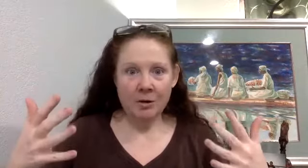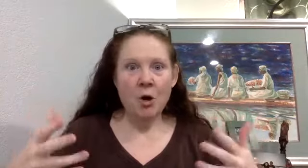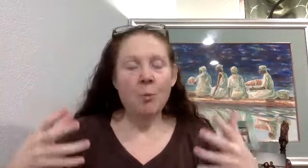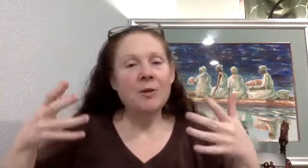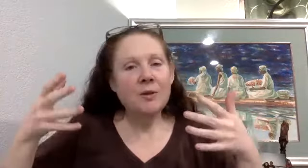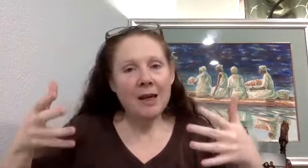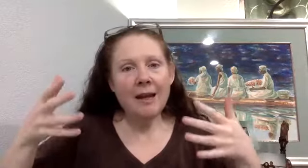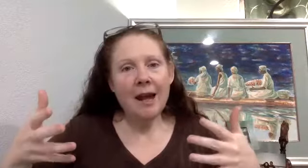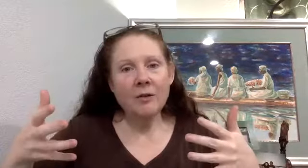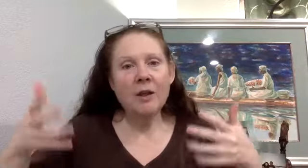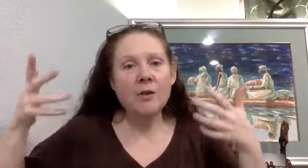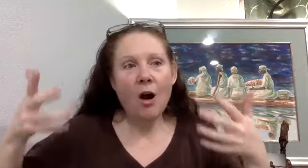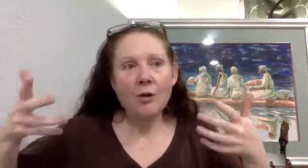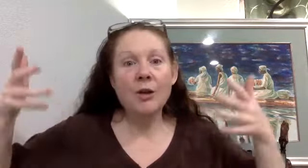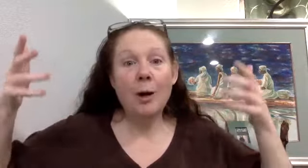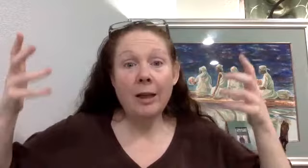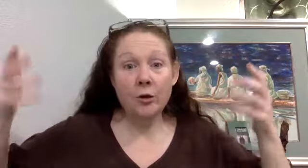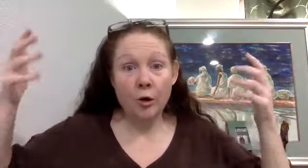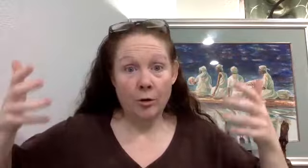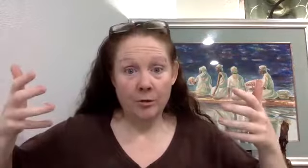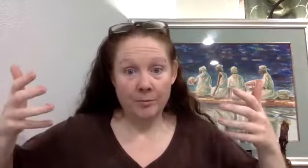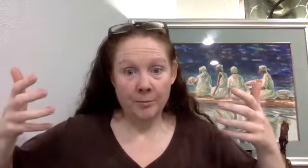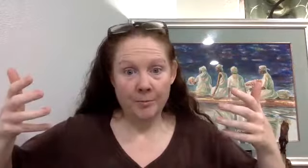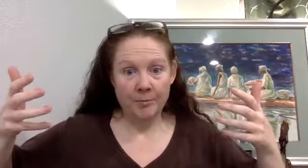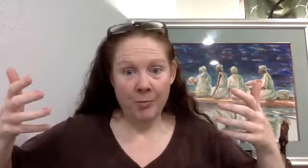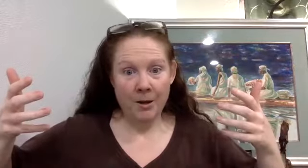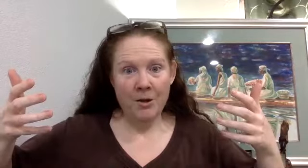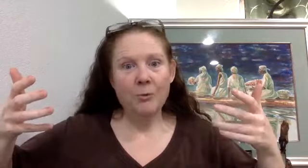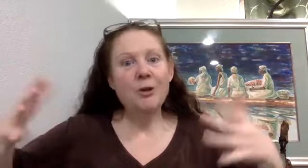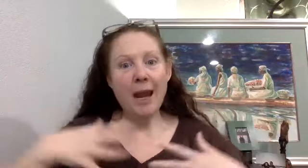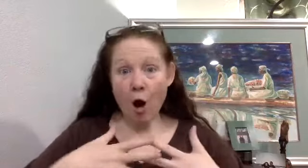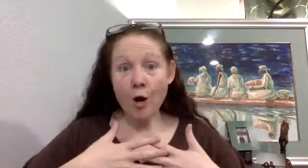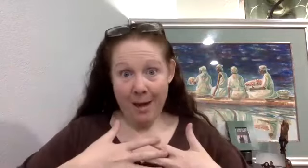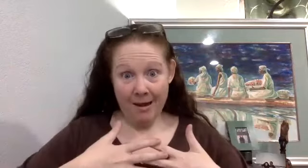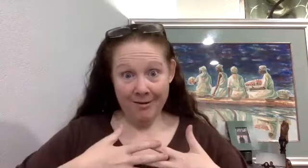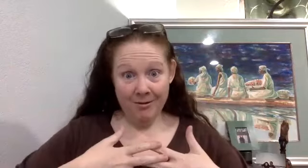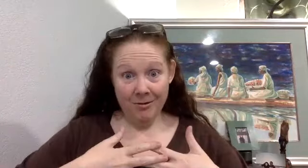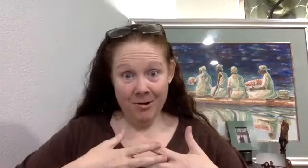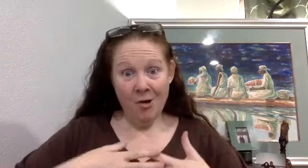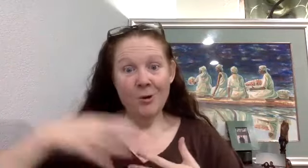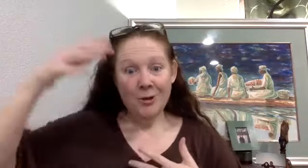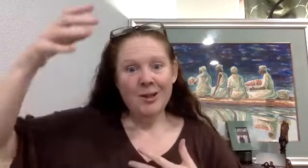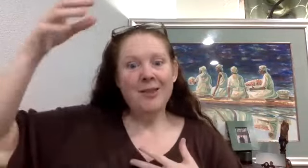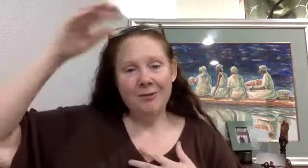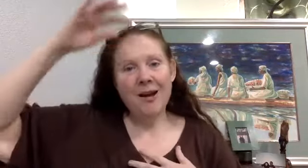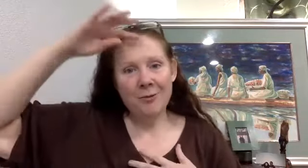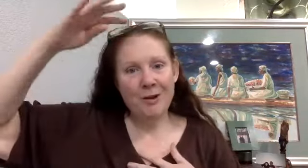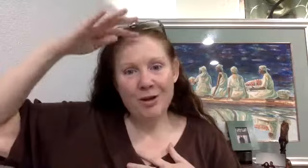but the CNS is also electrical. So when you take heart math, when you take the fact that we know that